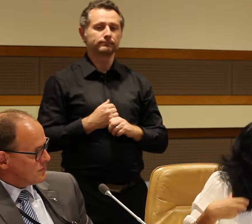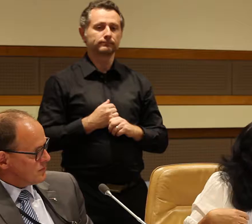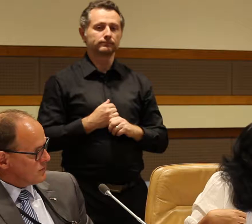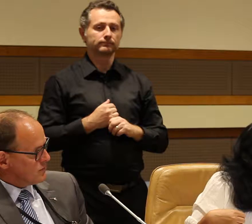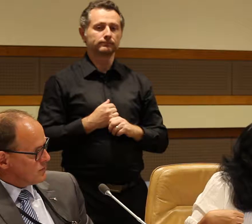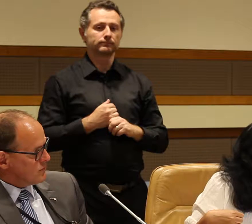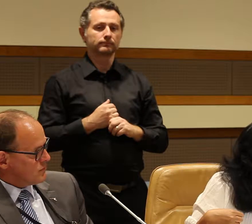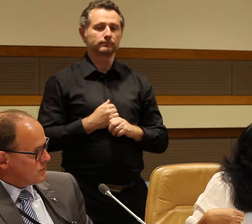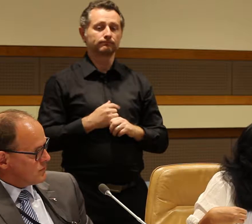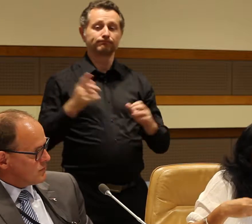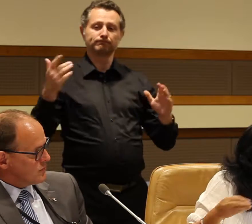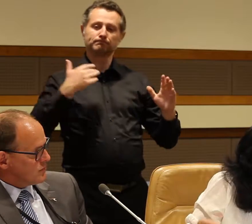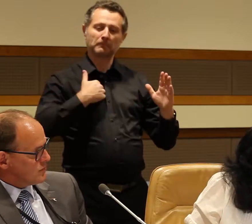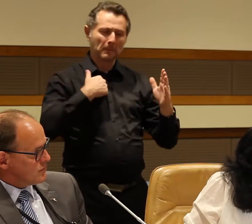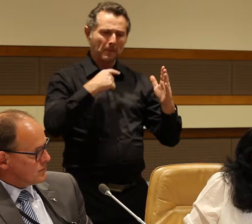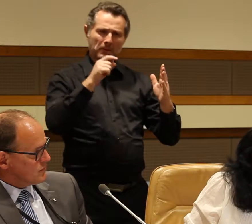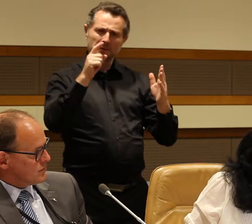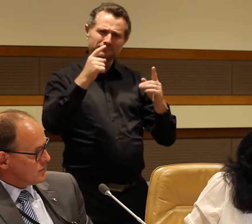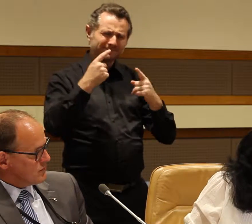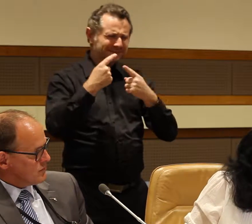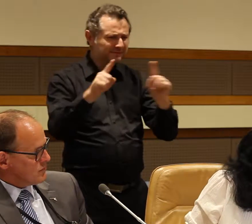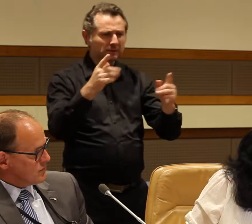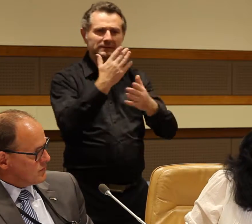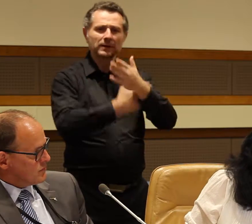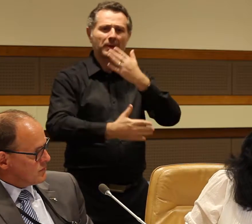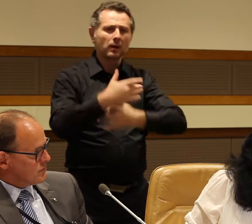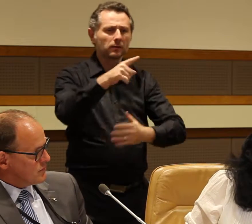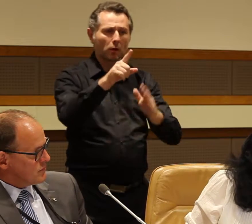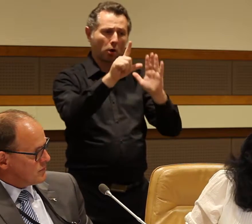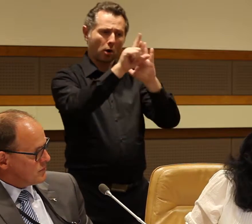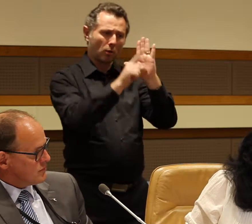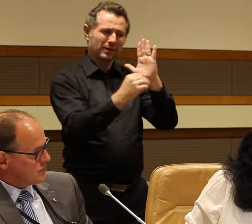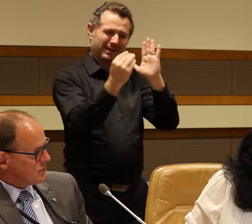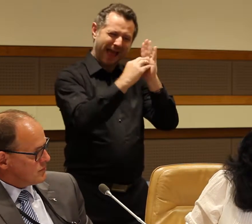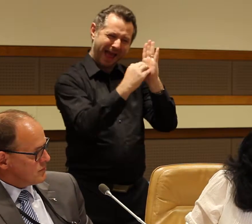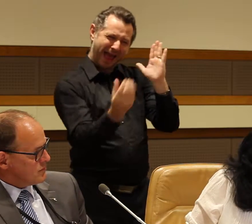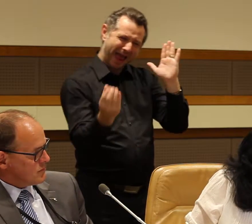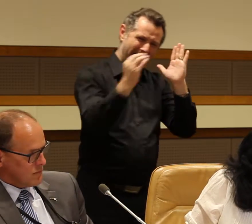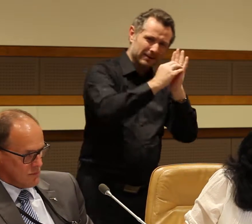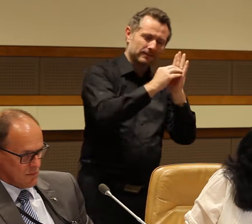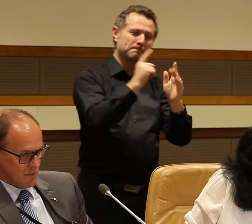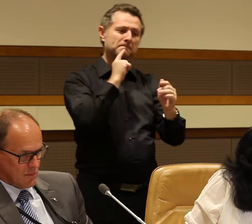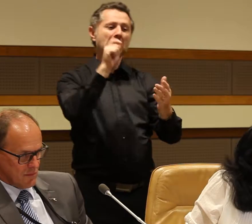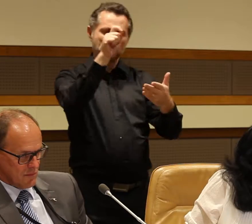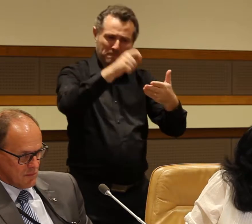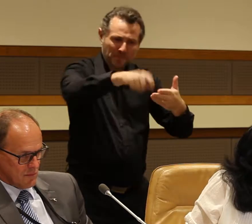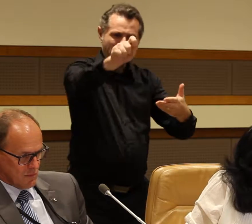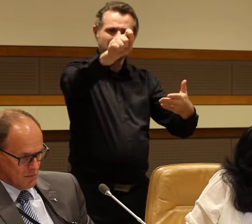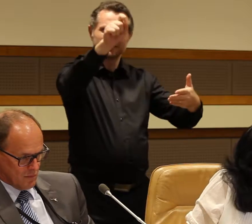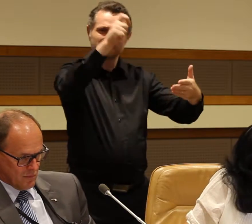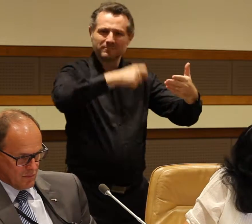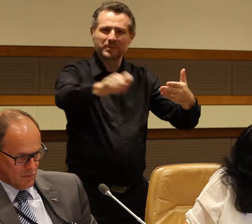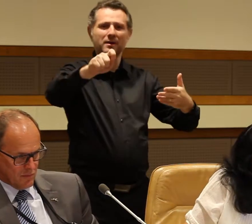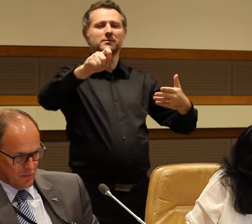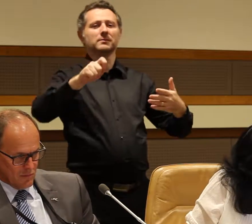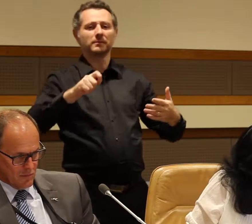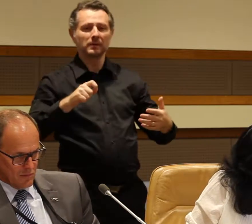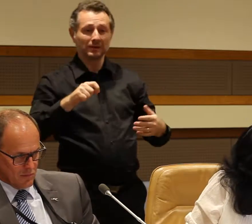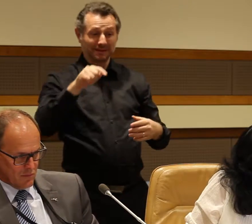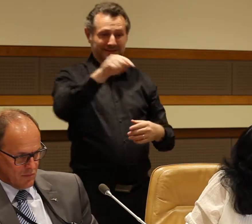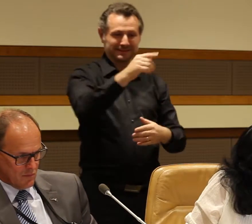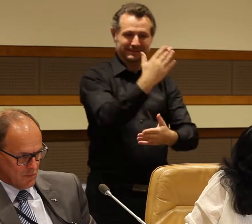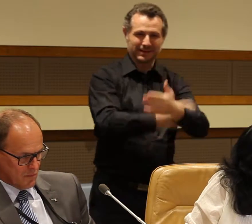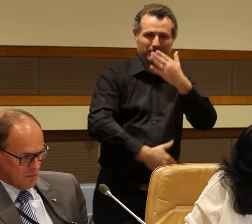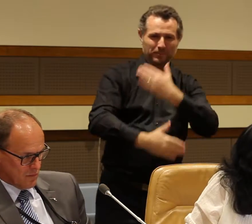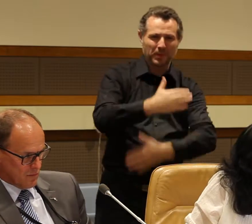So we collaborate with other groups with disabilities to draft a new Indonesian